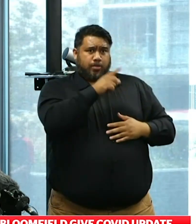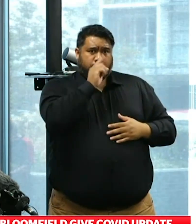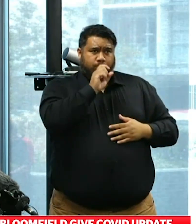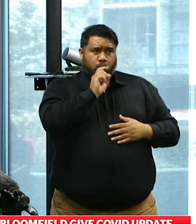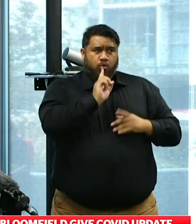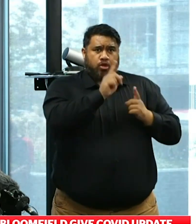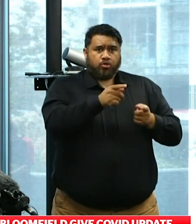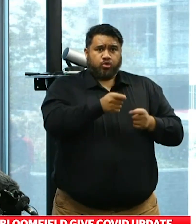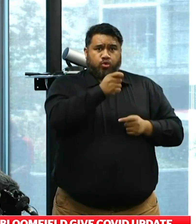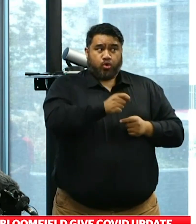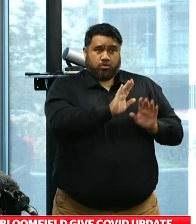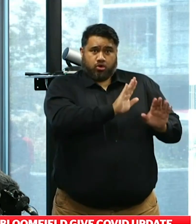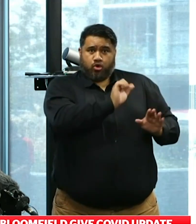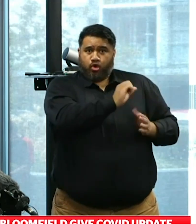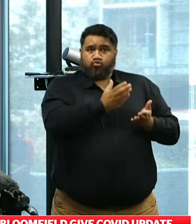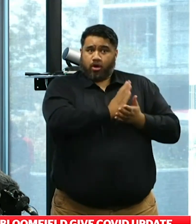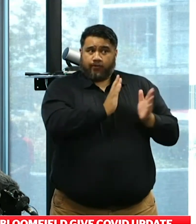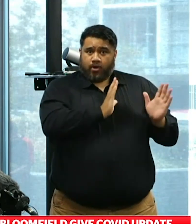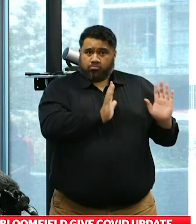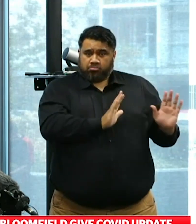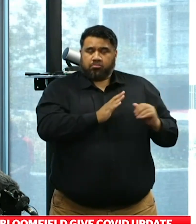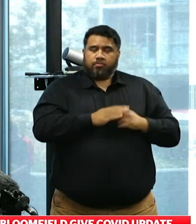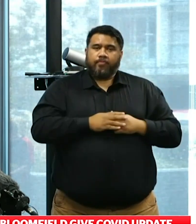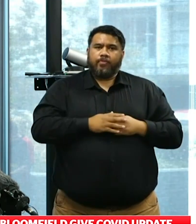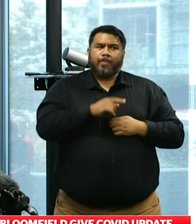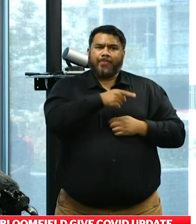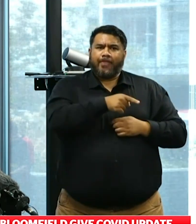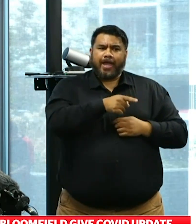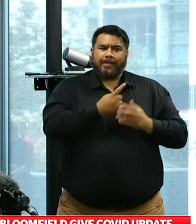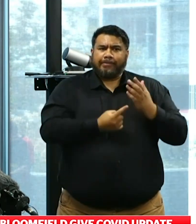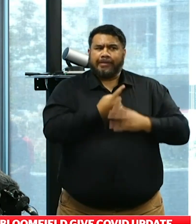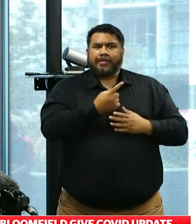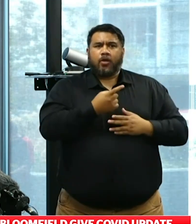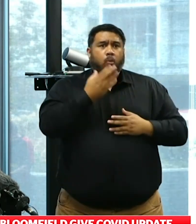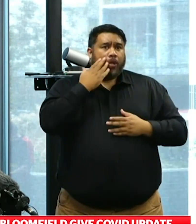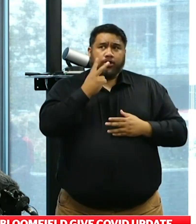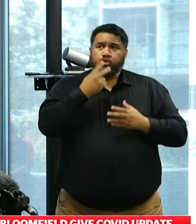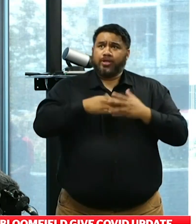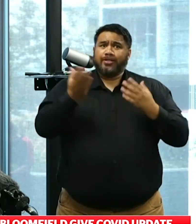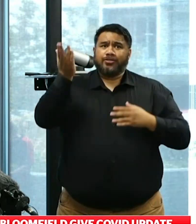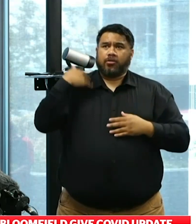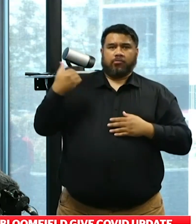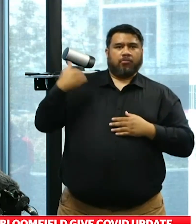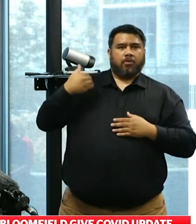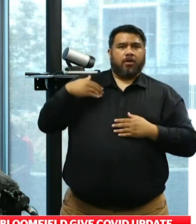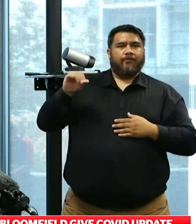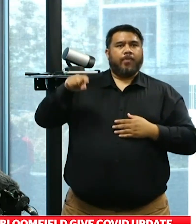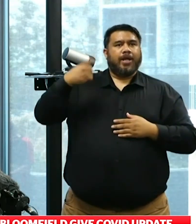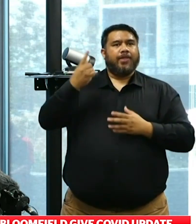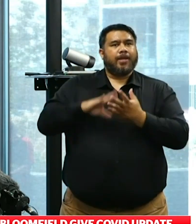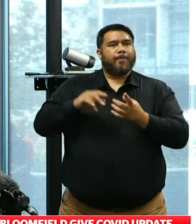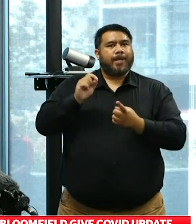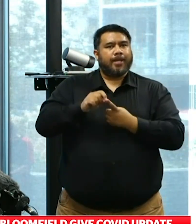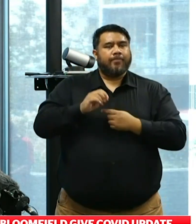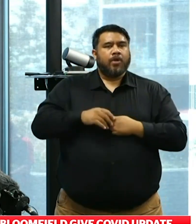her right to be able to do that. What I would say is that this case was brought to my attention just only a couple of days ago by another Member of Parliament.